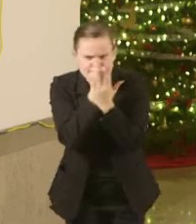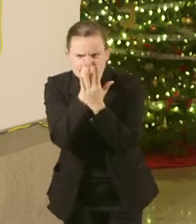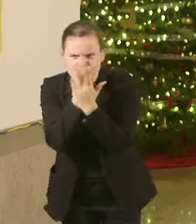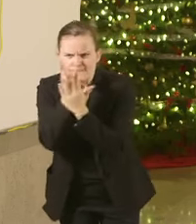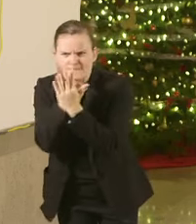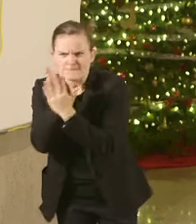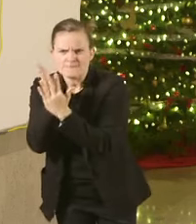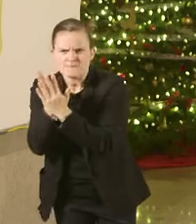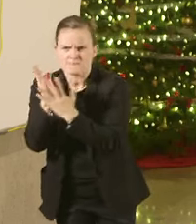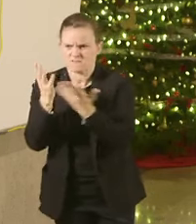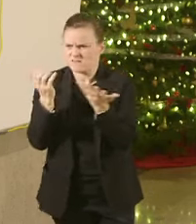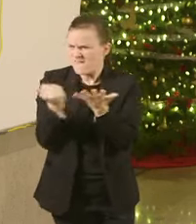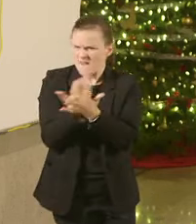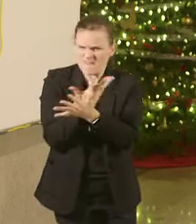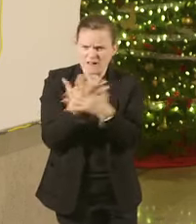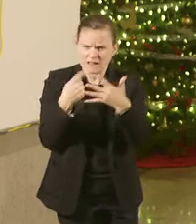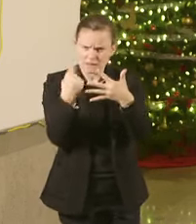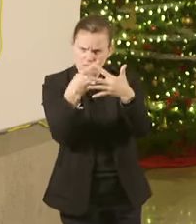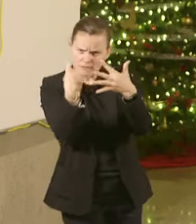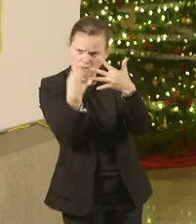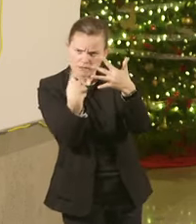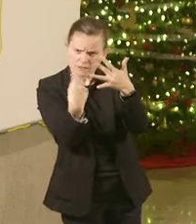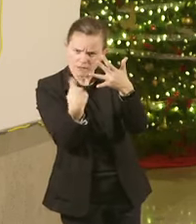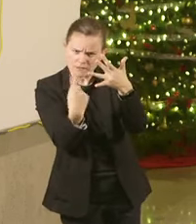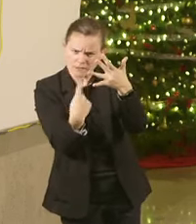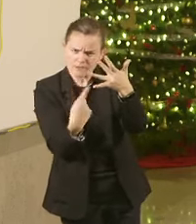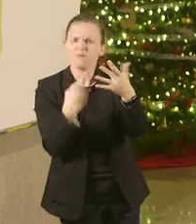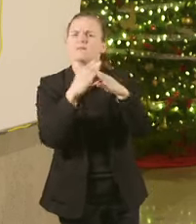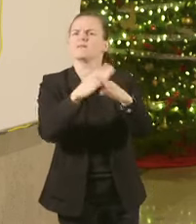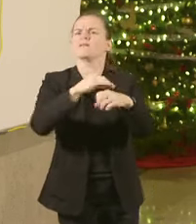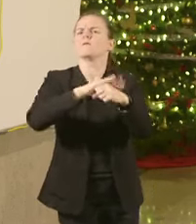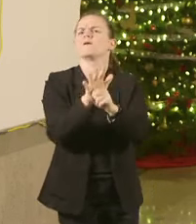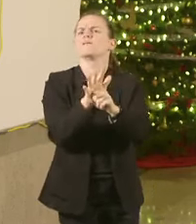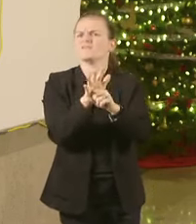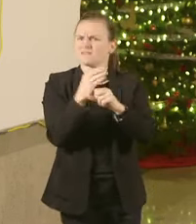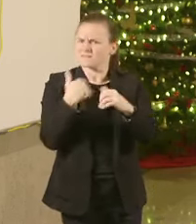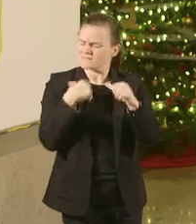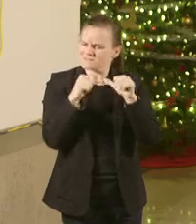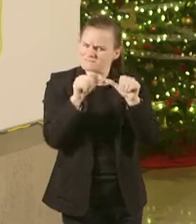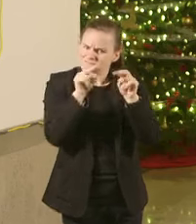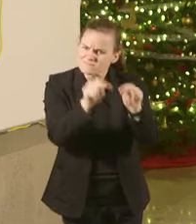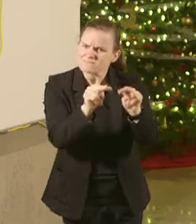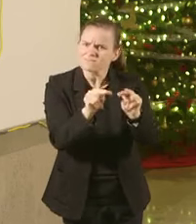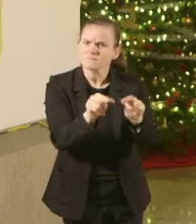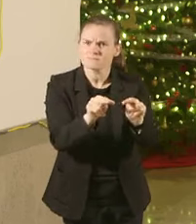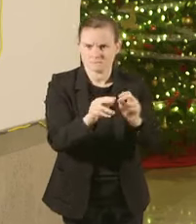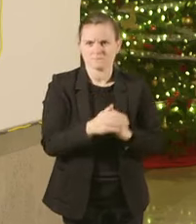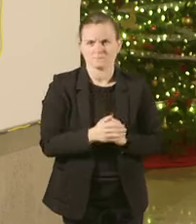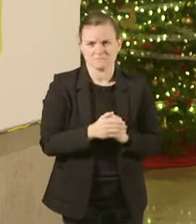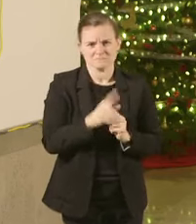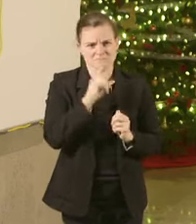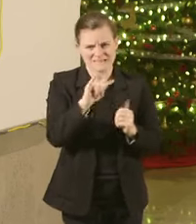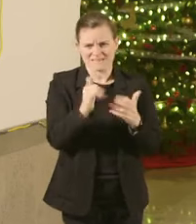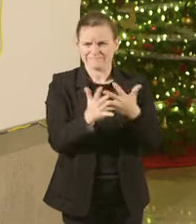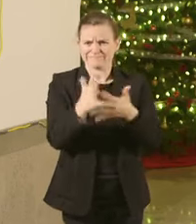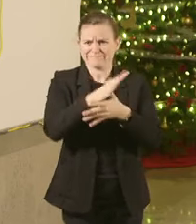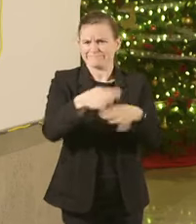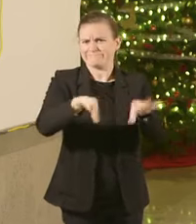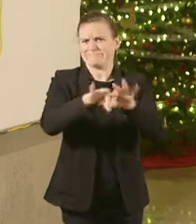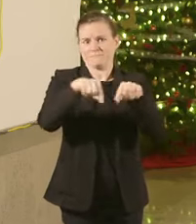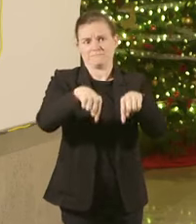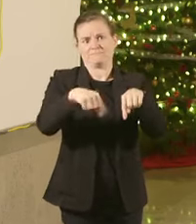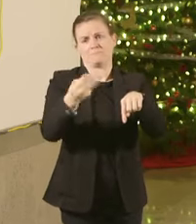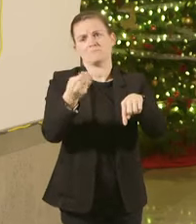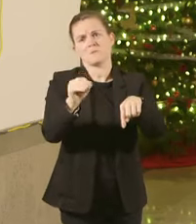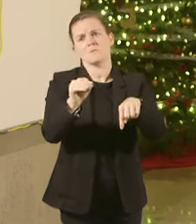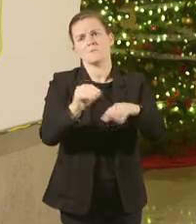And we will continue to do that And I think that just is a great deal to the people of this state For what they do what we've been through what